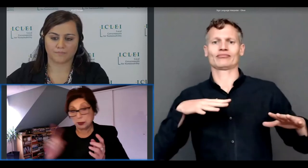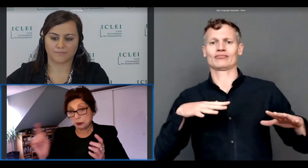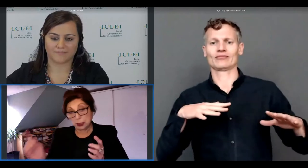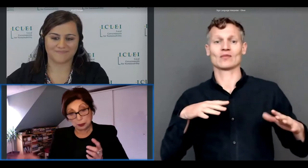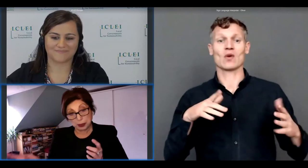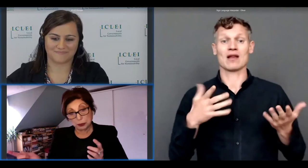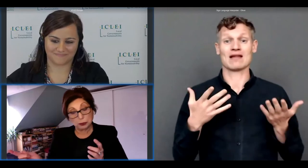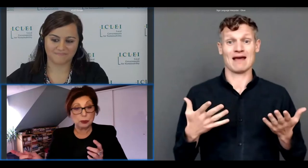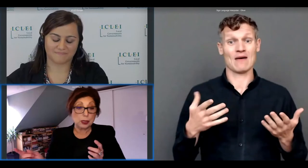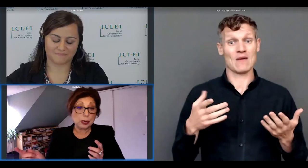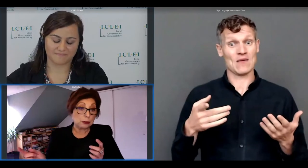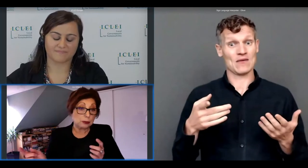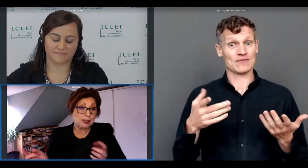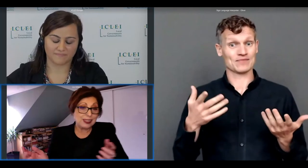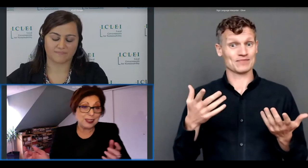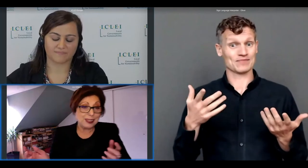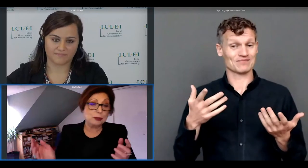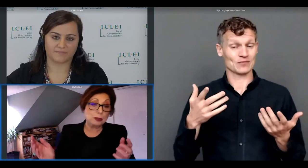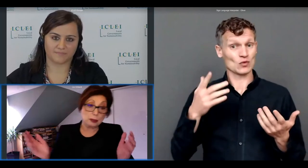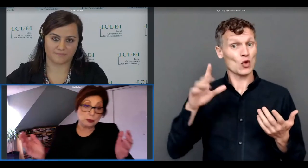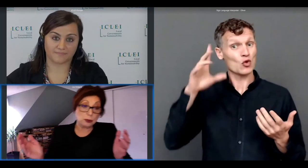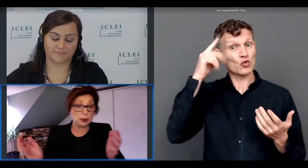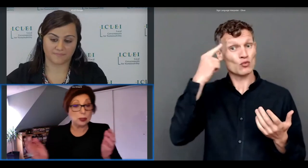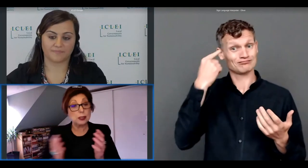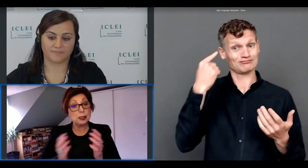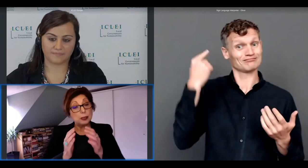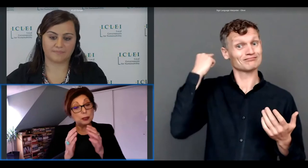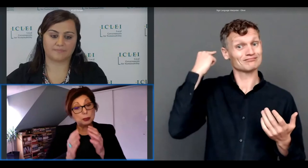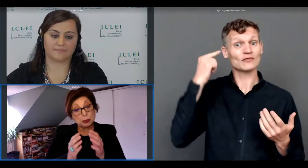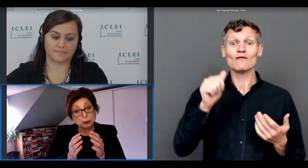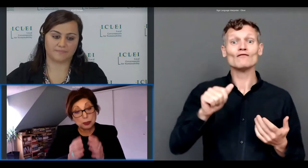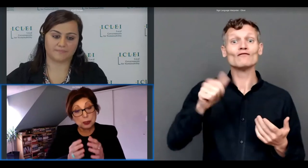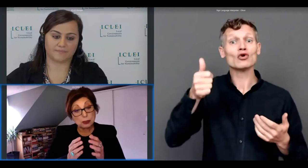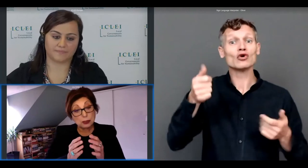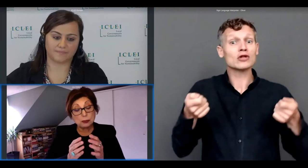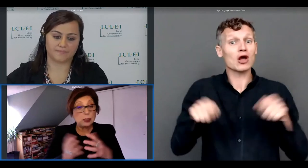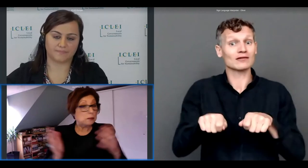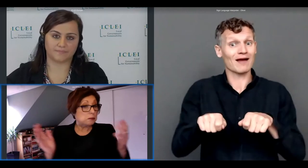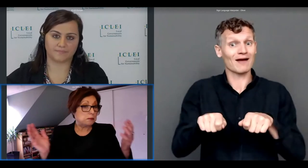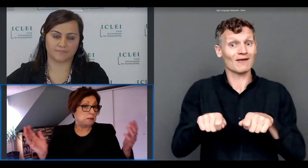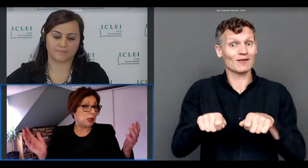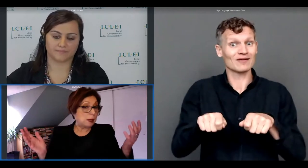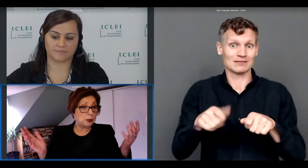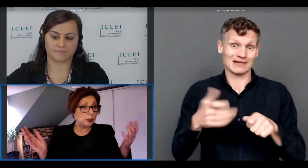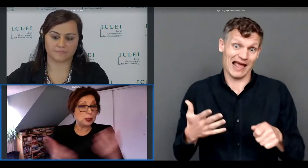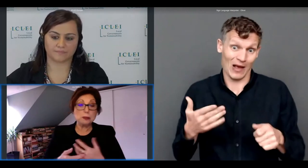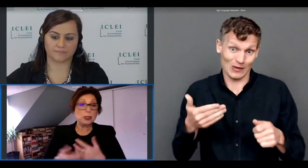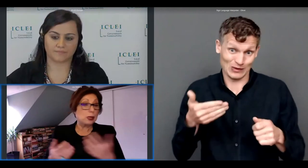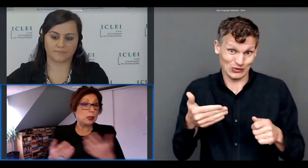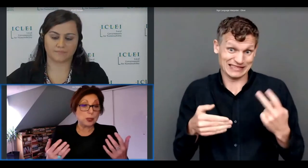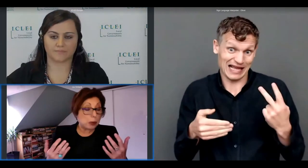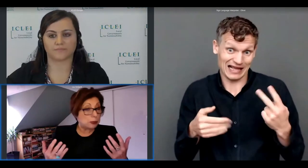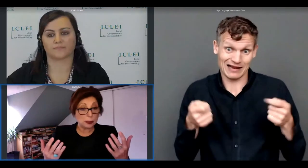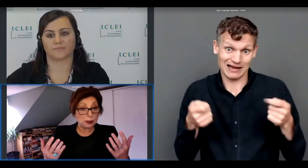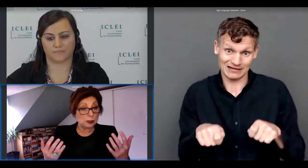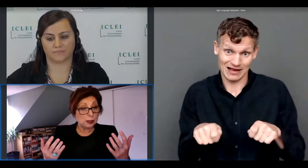because we are about to go into a second as you know unfortunately during the first lockdown teleworking became